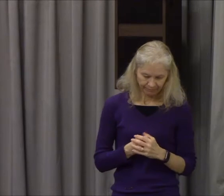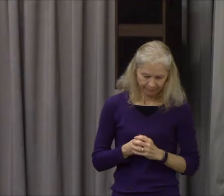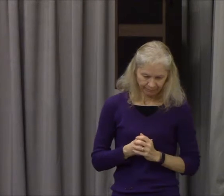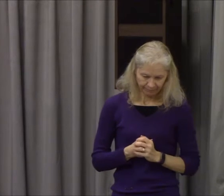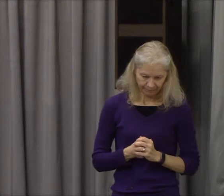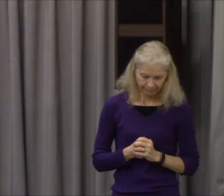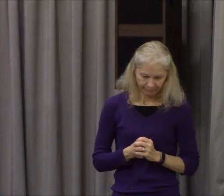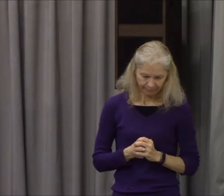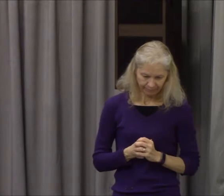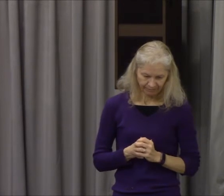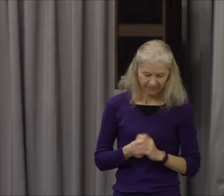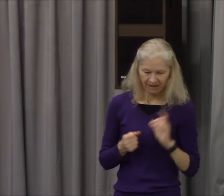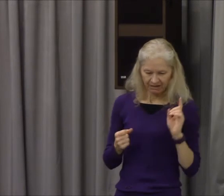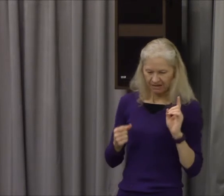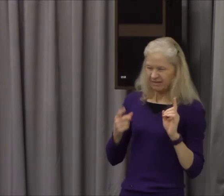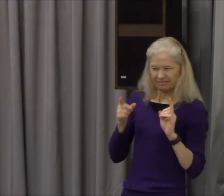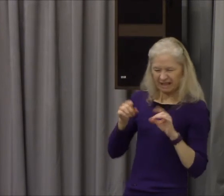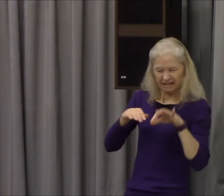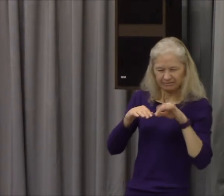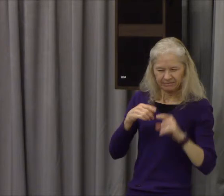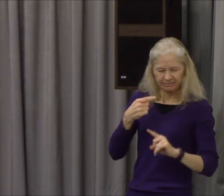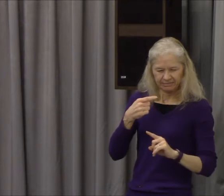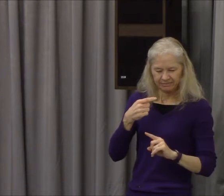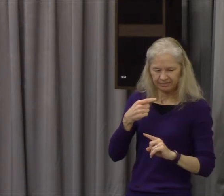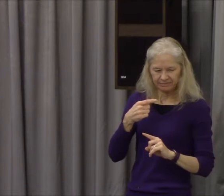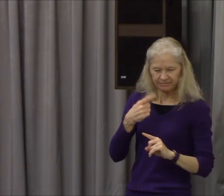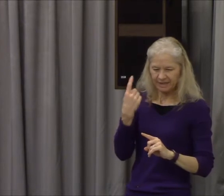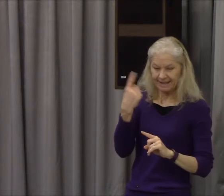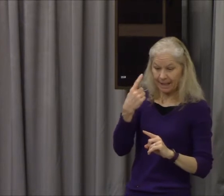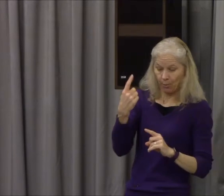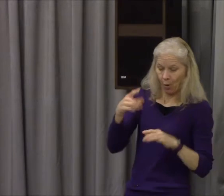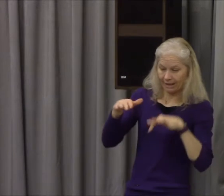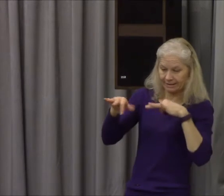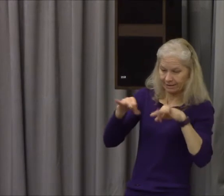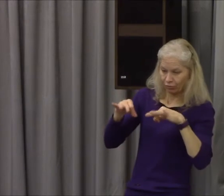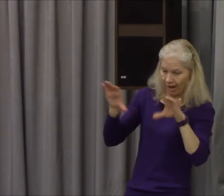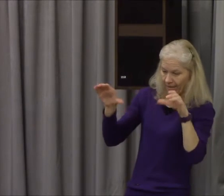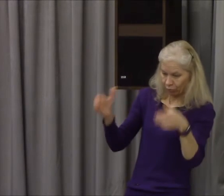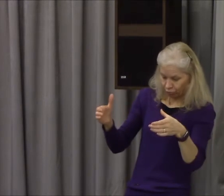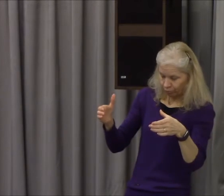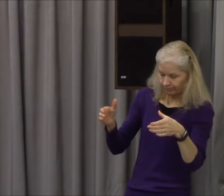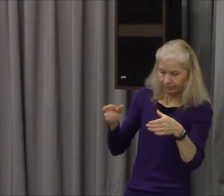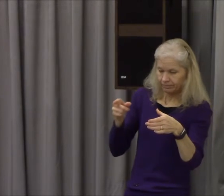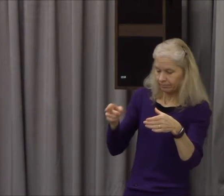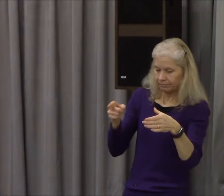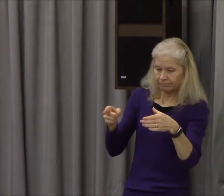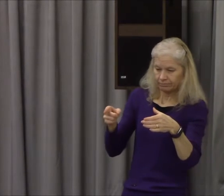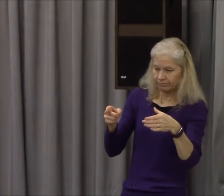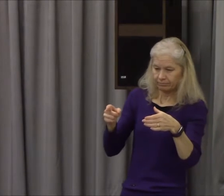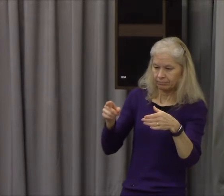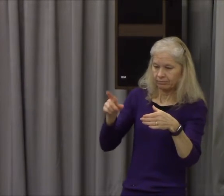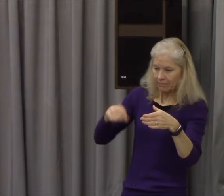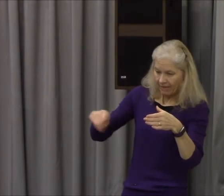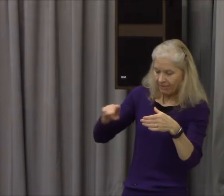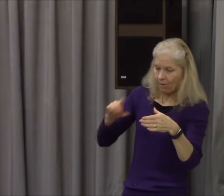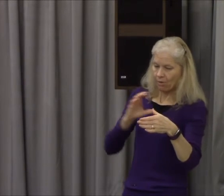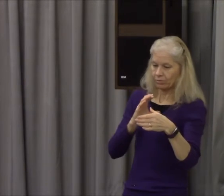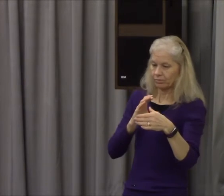any fraud theft adultery never to falsify their word not to deny trust and